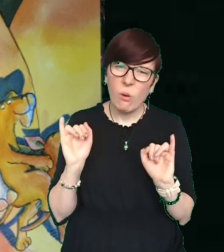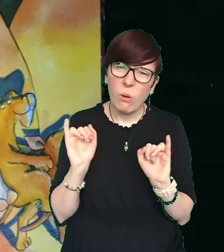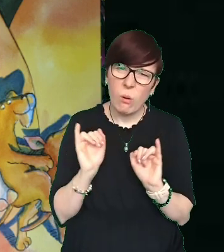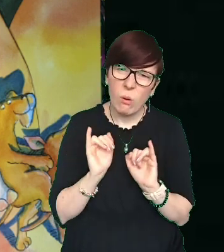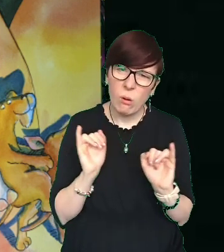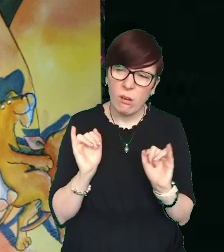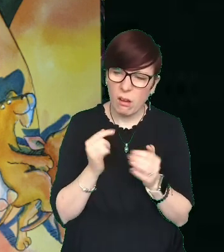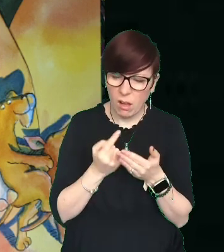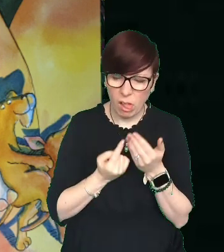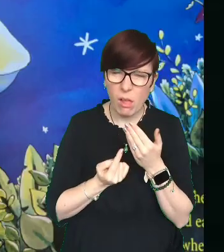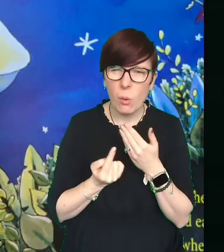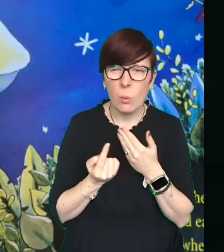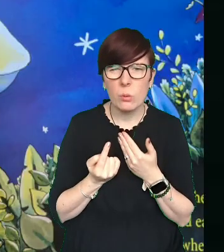So sad and so alone.